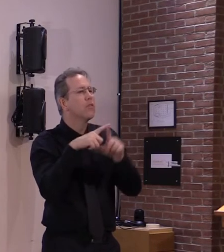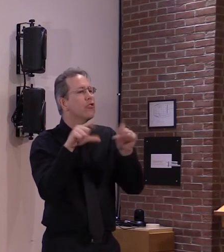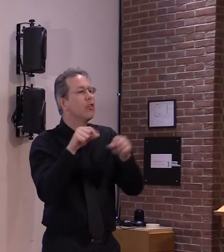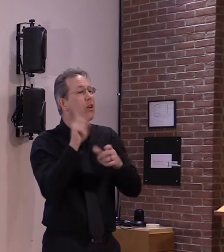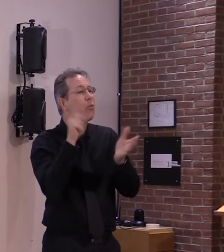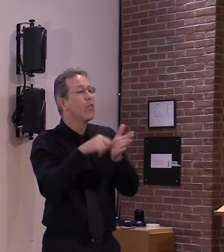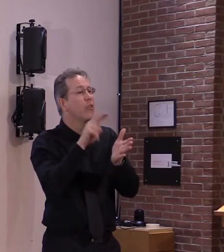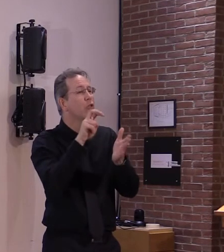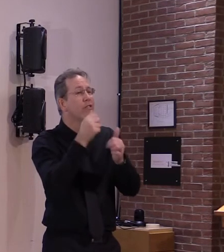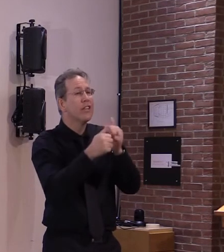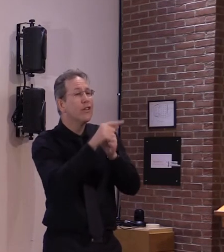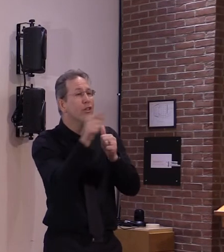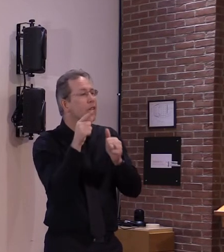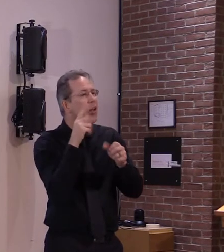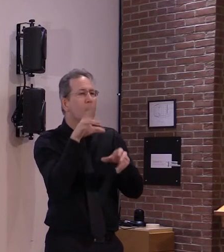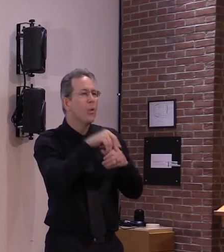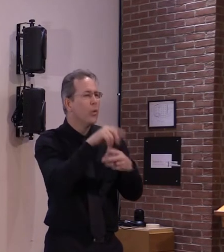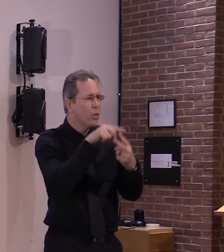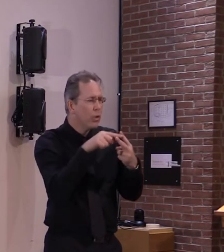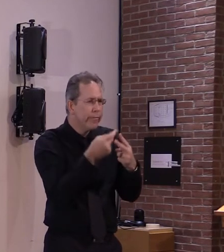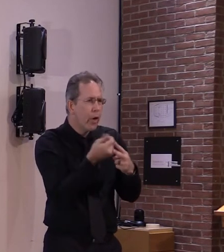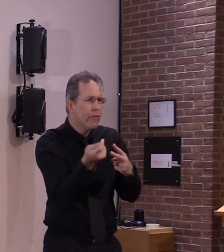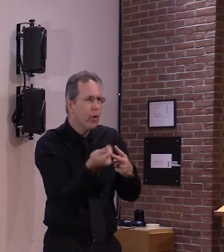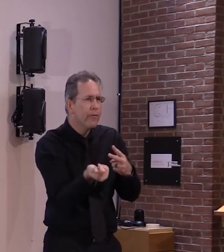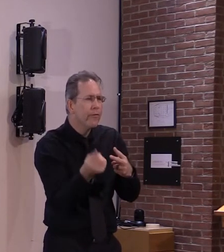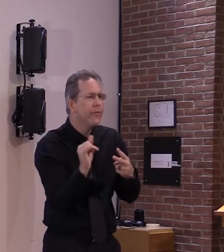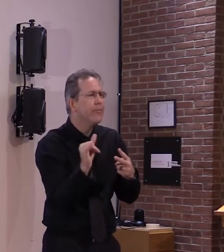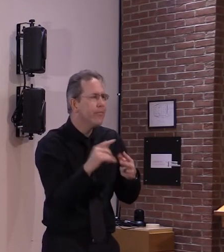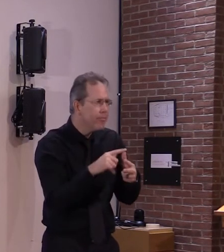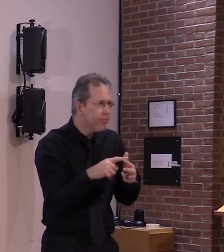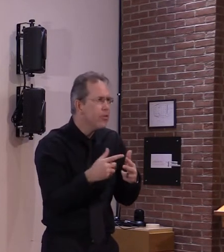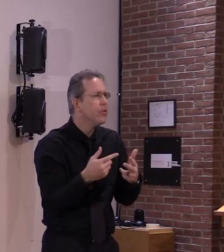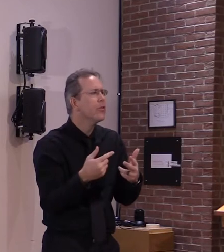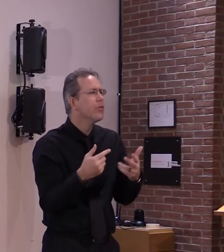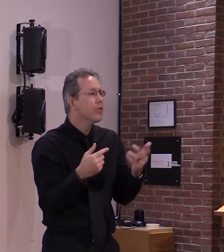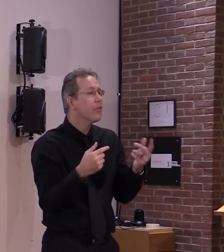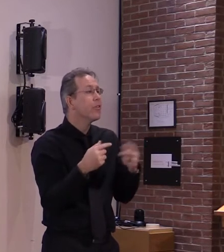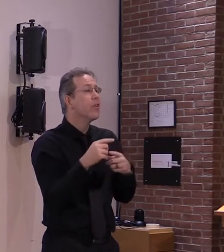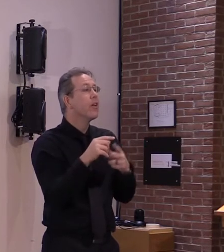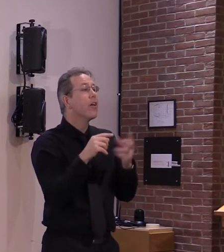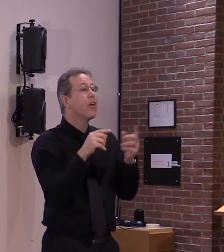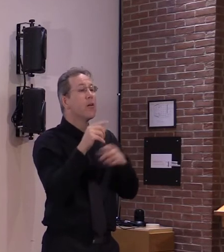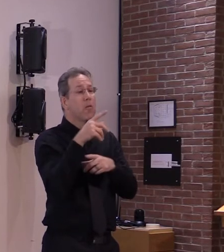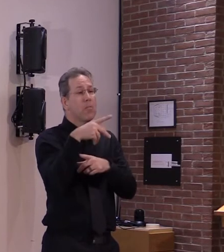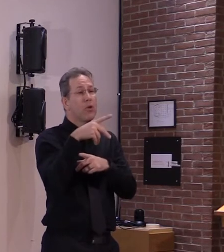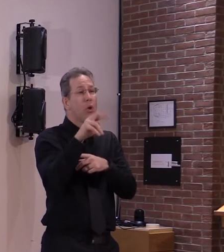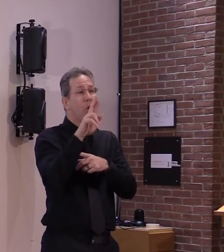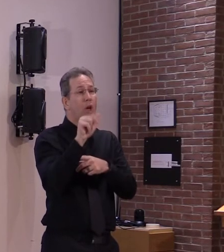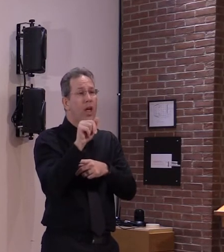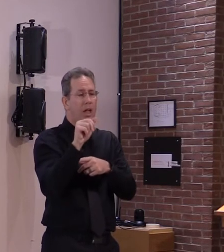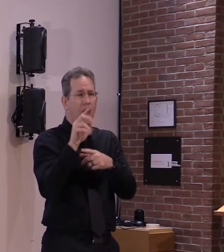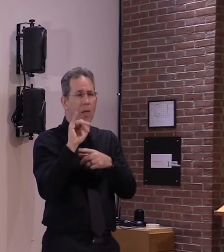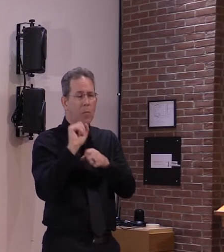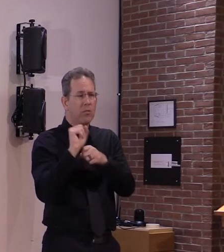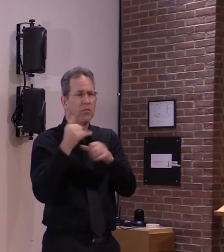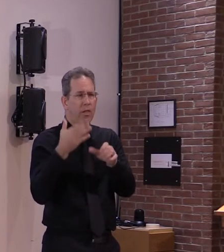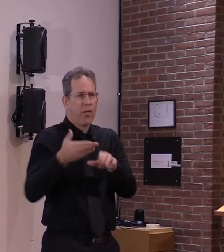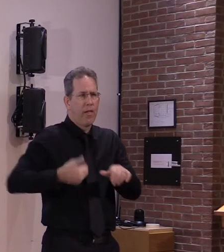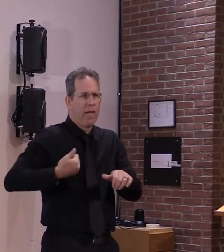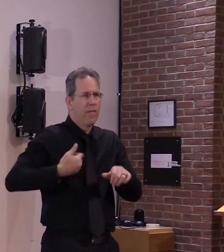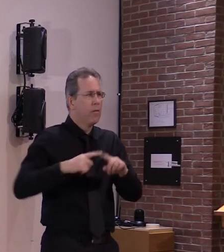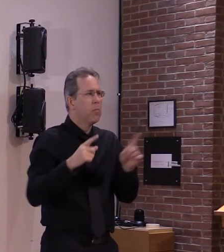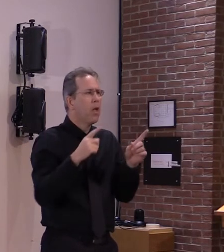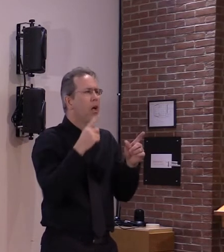weekend uh regarding uh vermont being cut up extended benefits how much would vermont